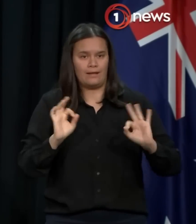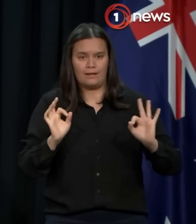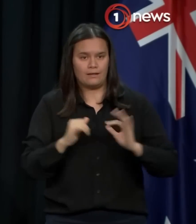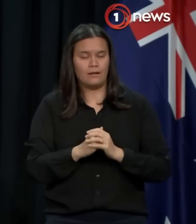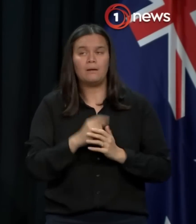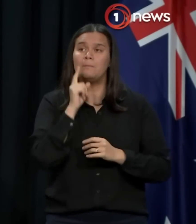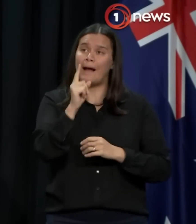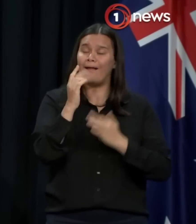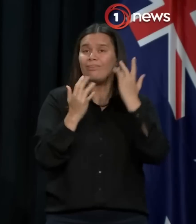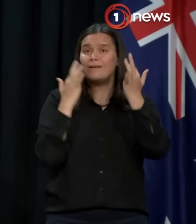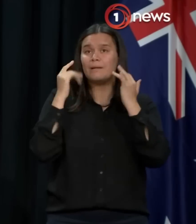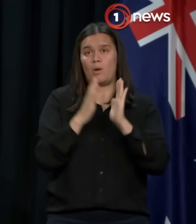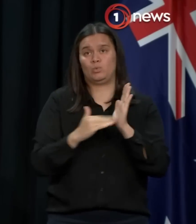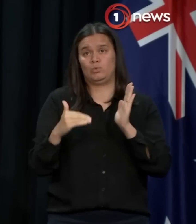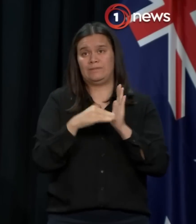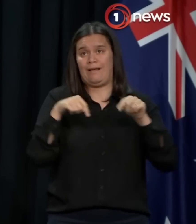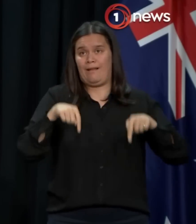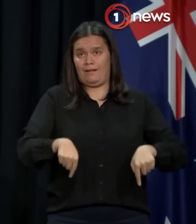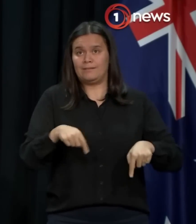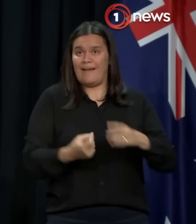given recent events in New Zealand,